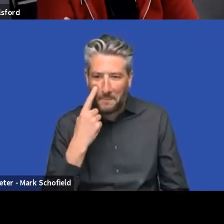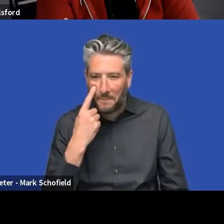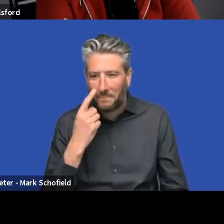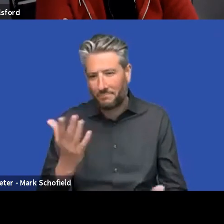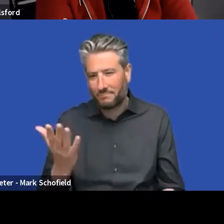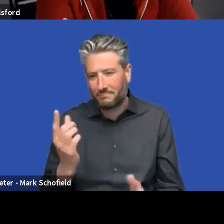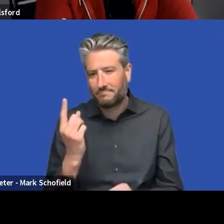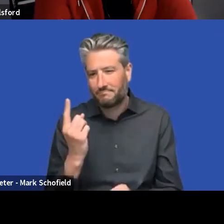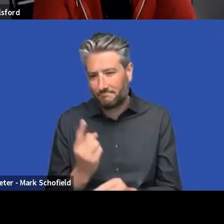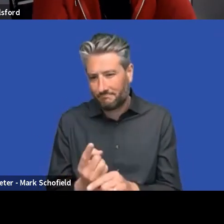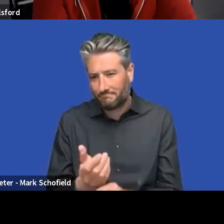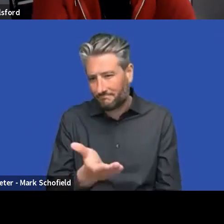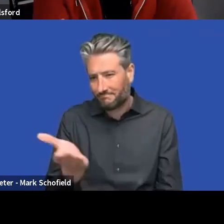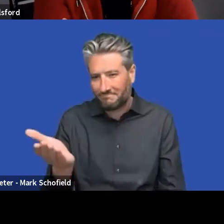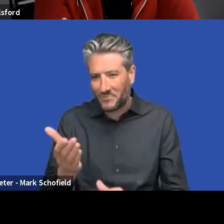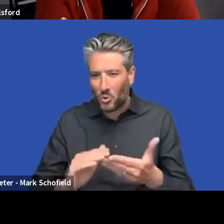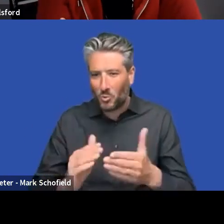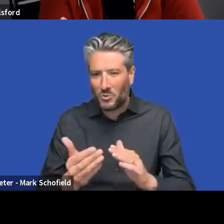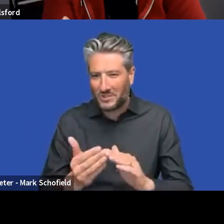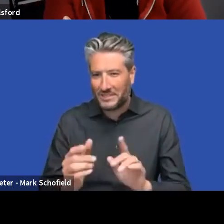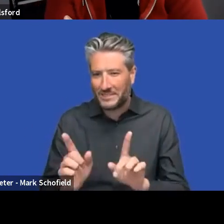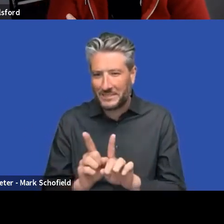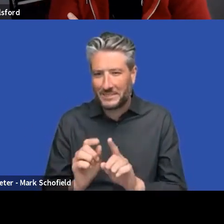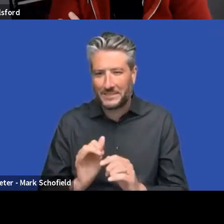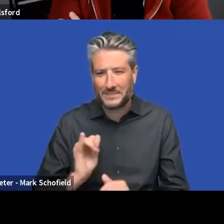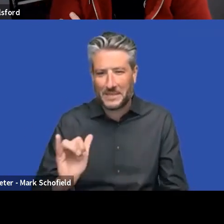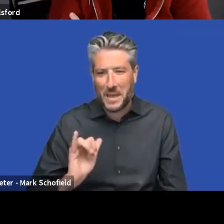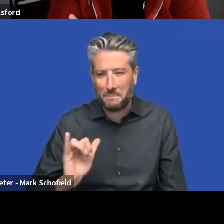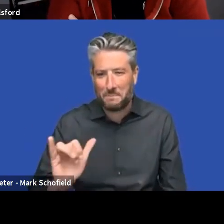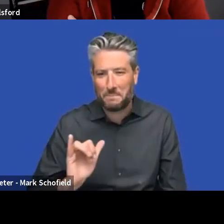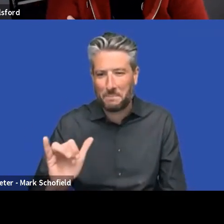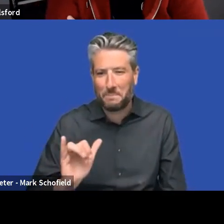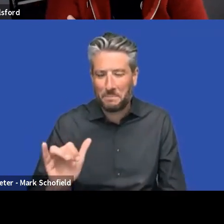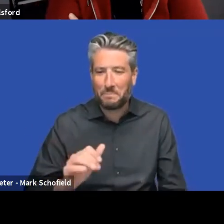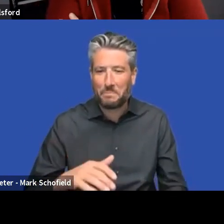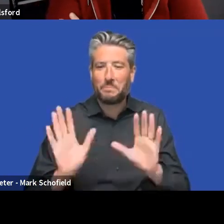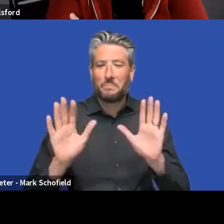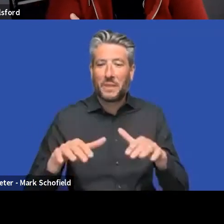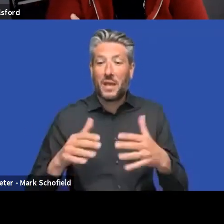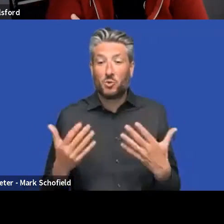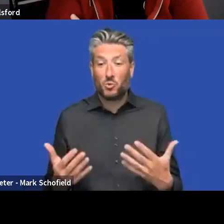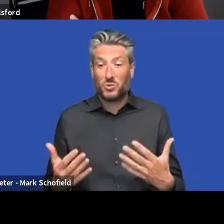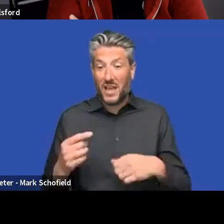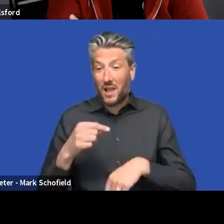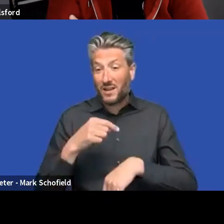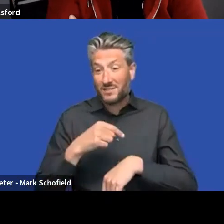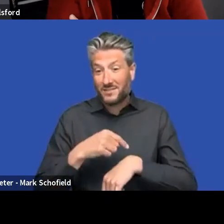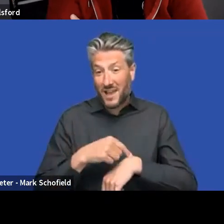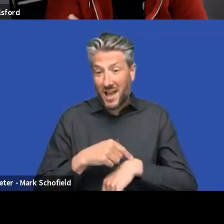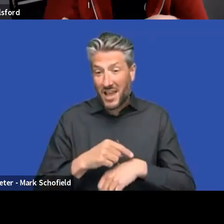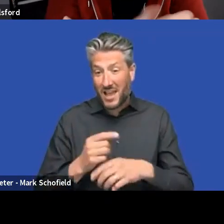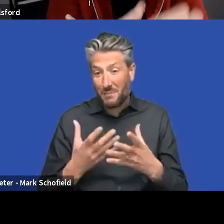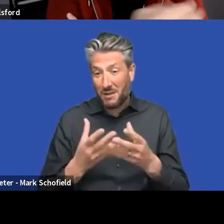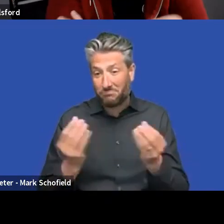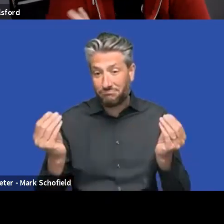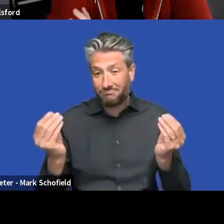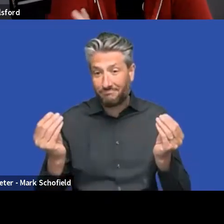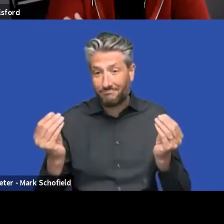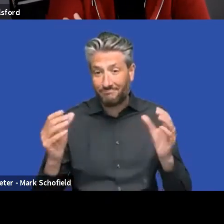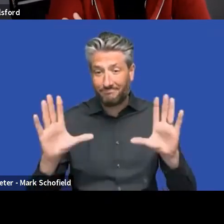Uh, well, I think that's all we've got time for today anyway. So that was a good timing. Uh,